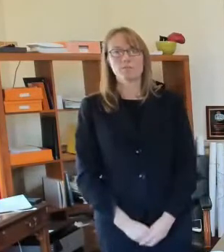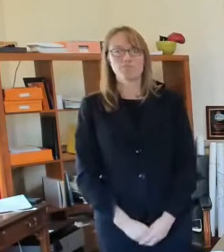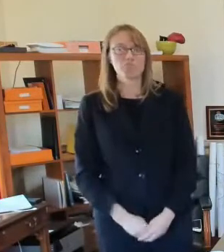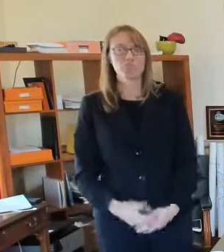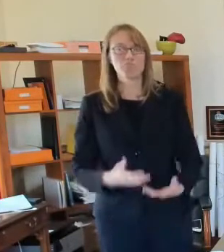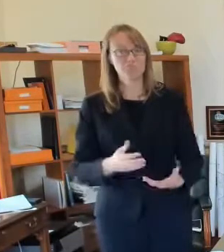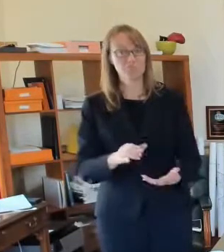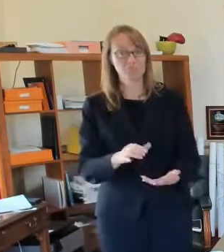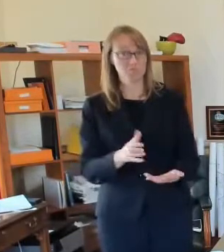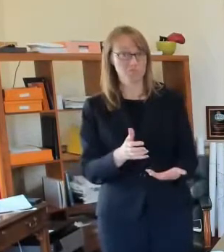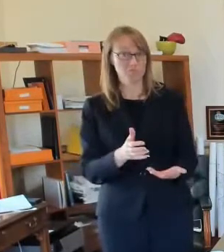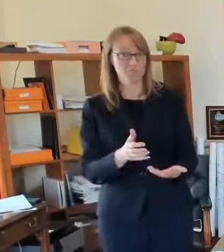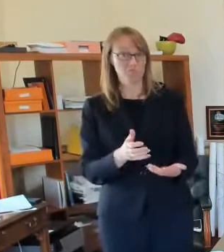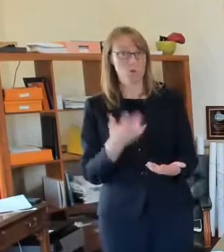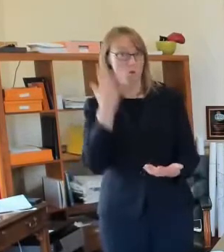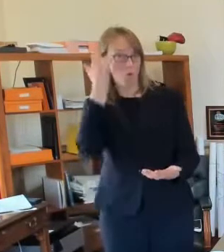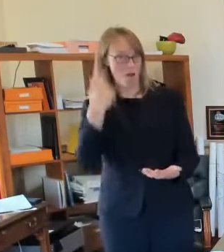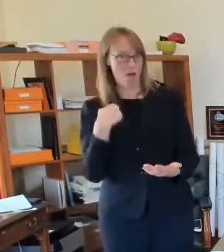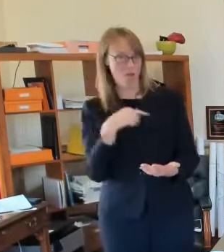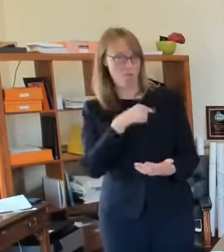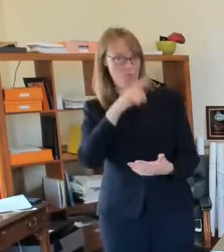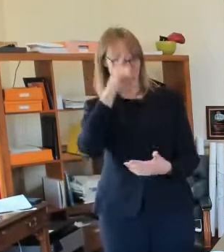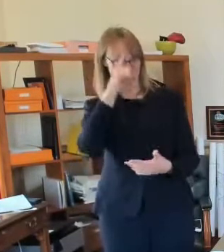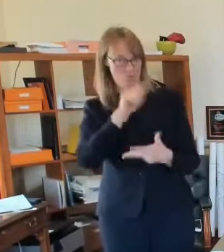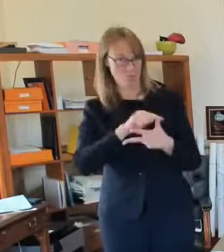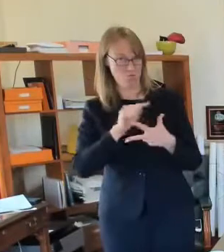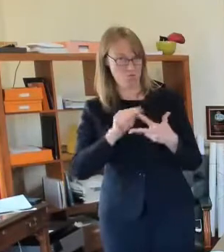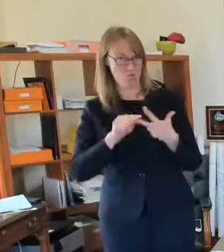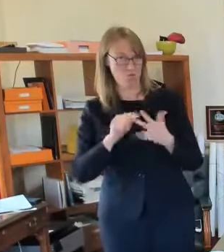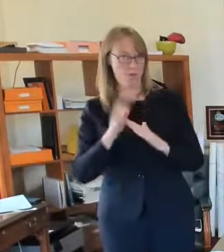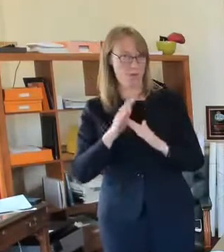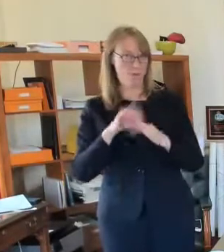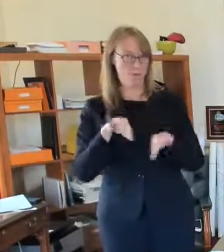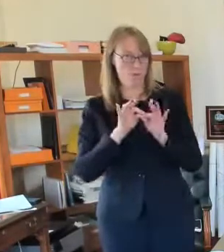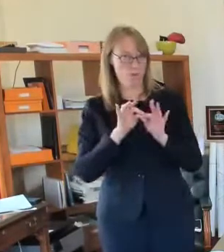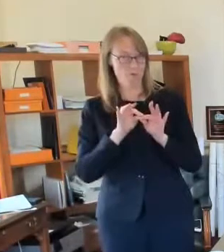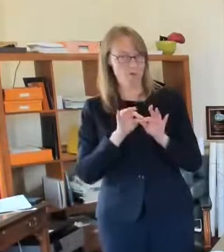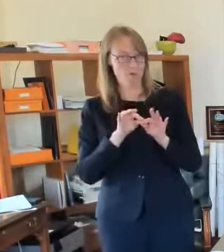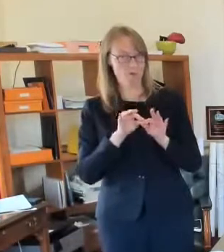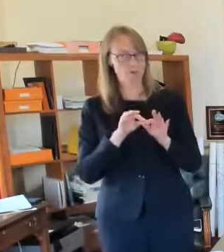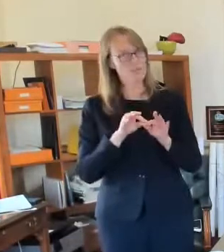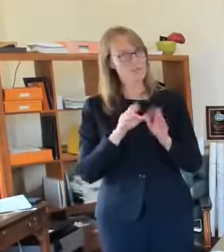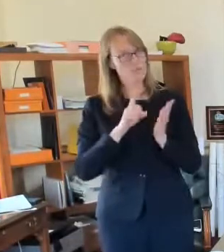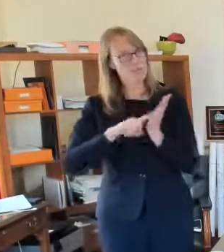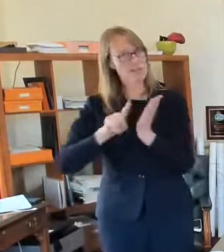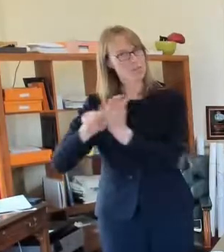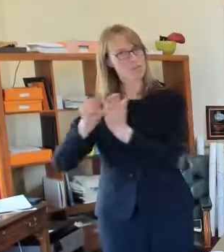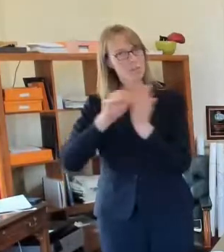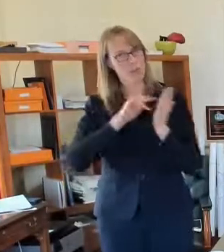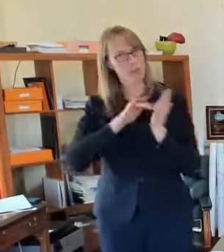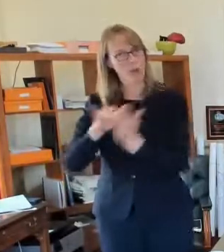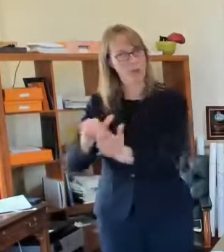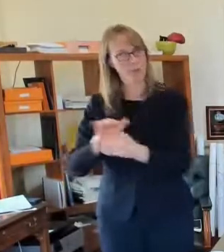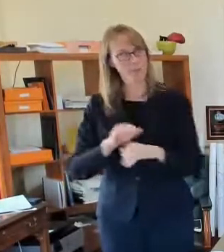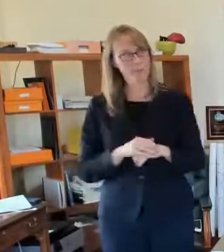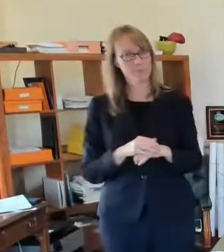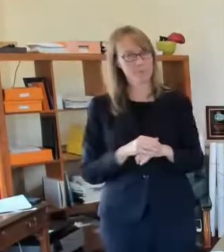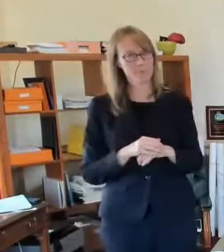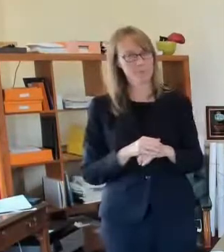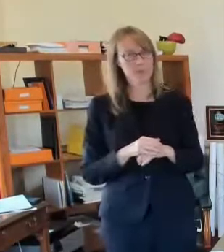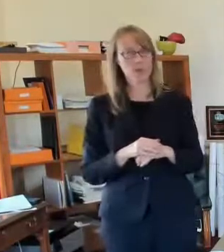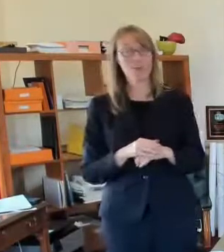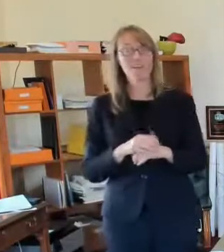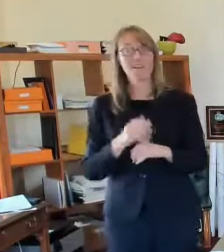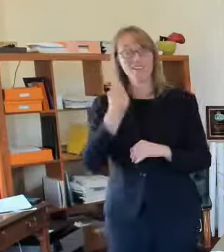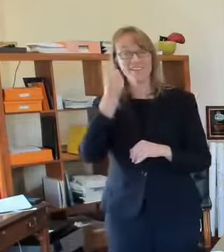i think but you know there have been a number of studies about uh it's not the mandate the mask mandate that works it's when people follow it